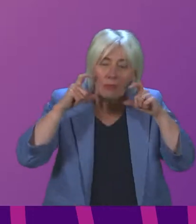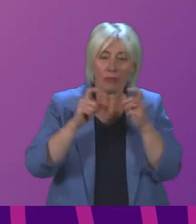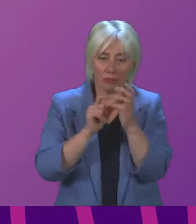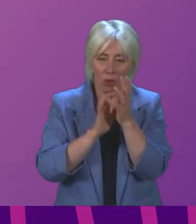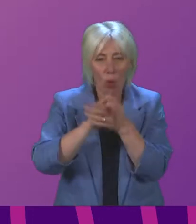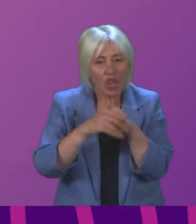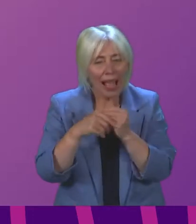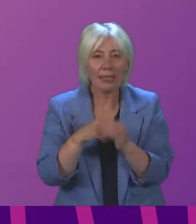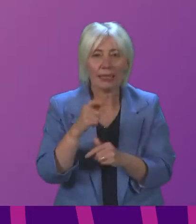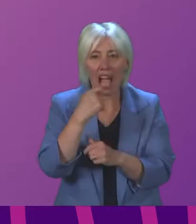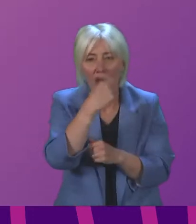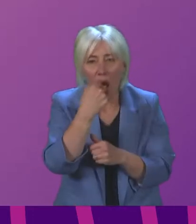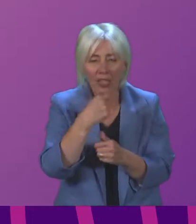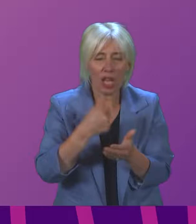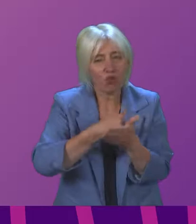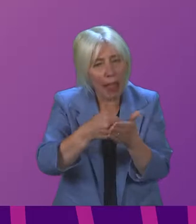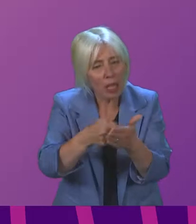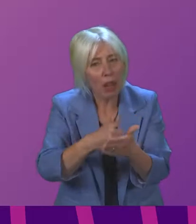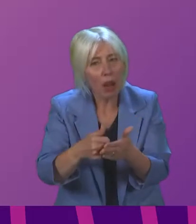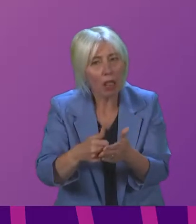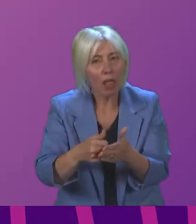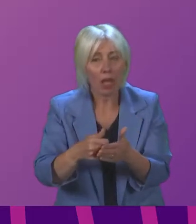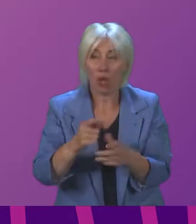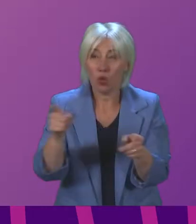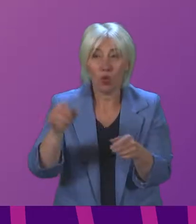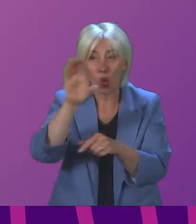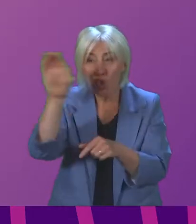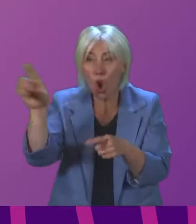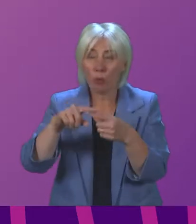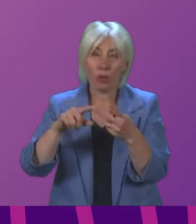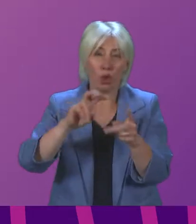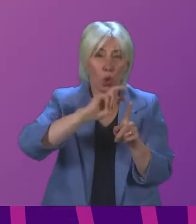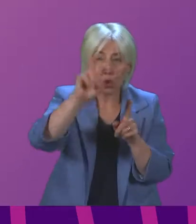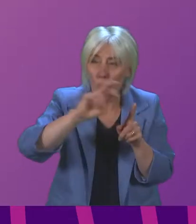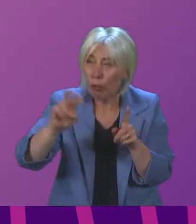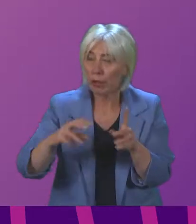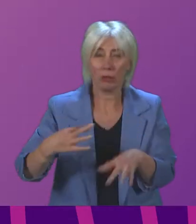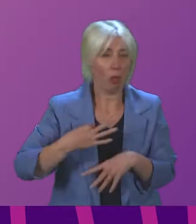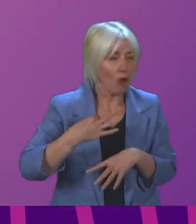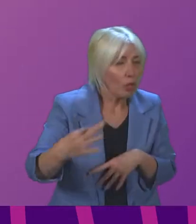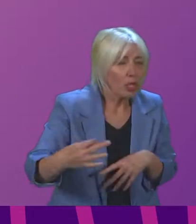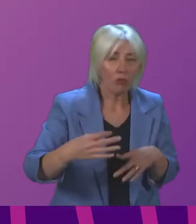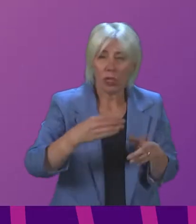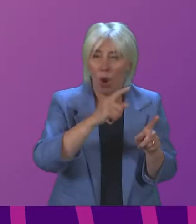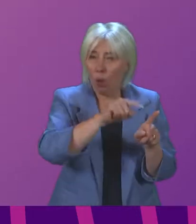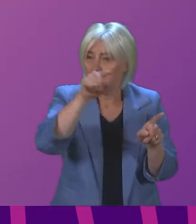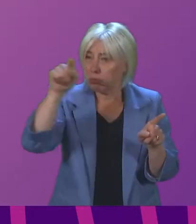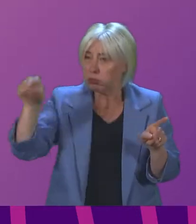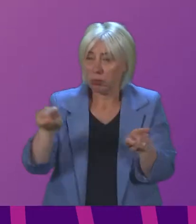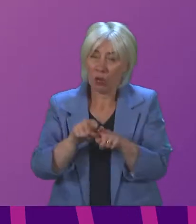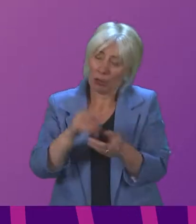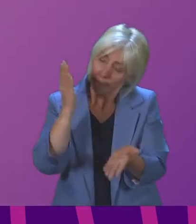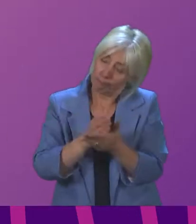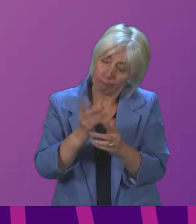and test regularly. We owe that to our retailers, our tourist sector, our voluntary sector and most importantly to our care